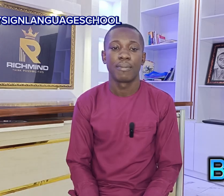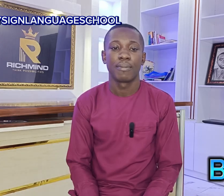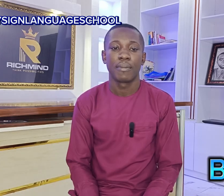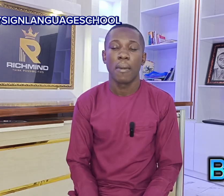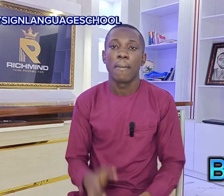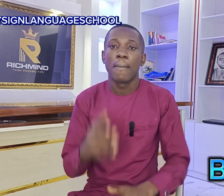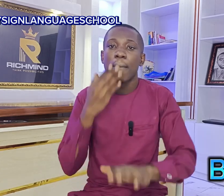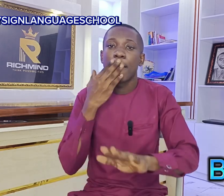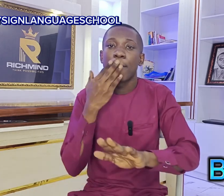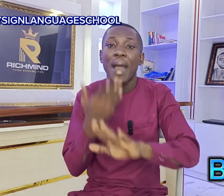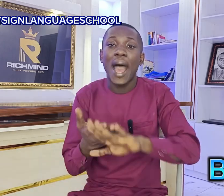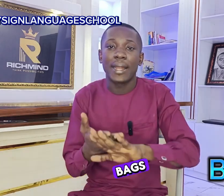bad